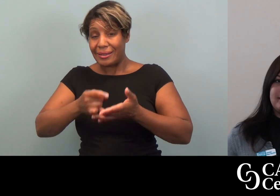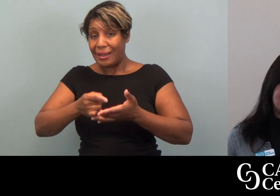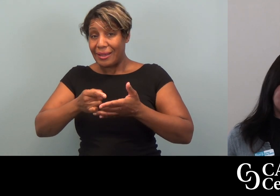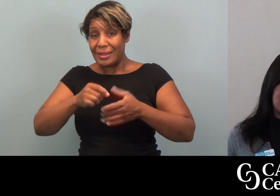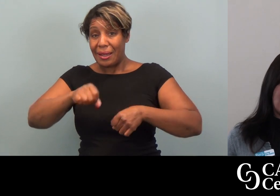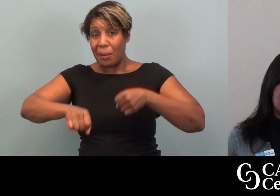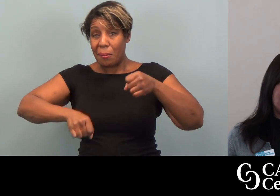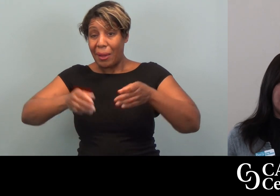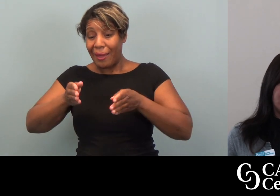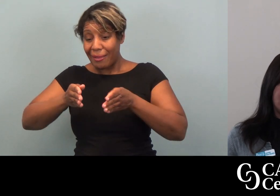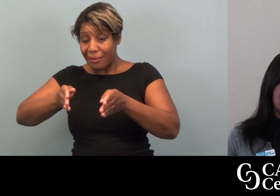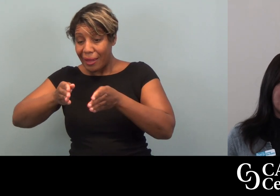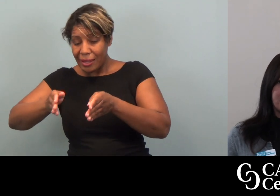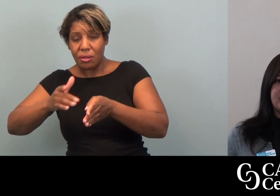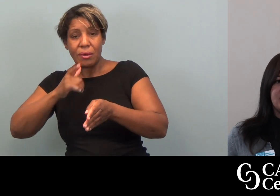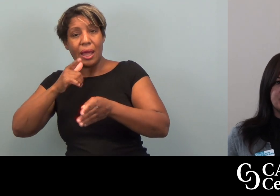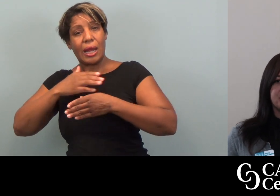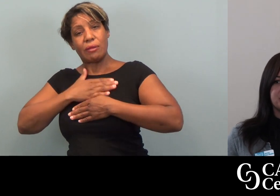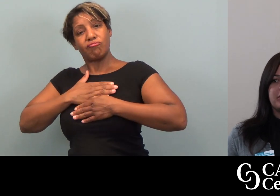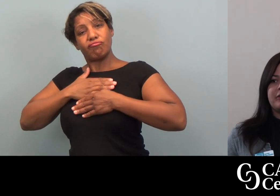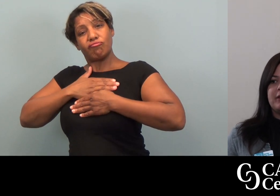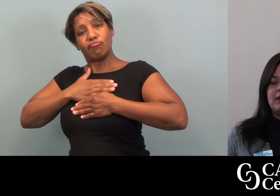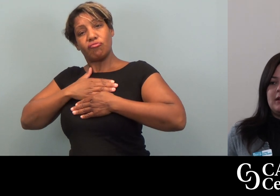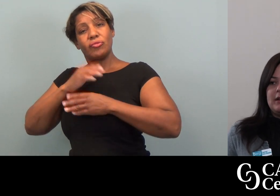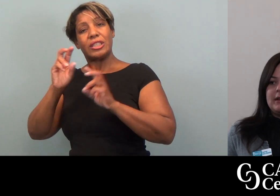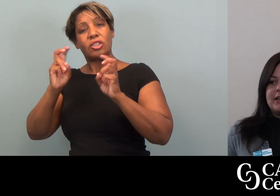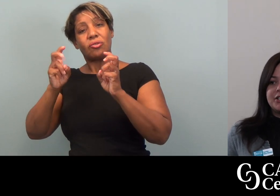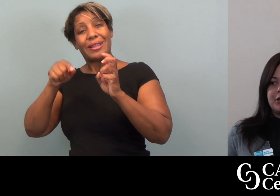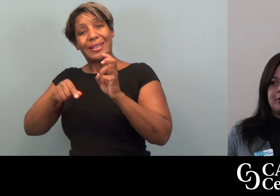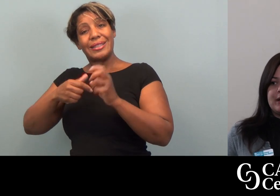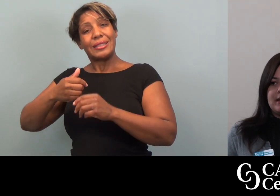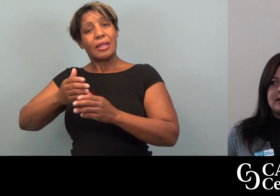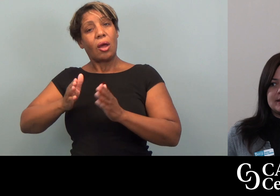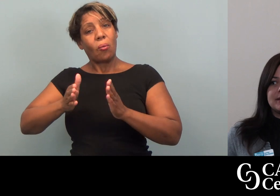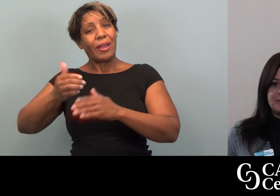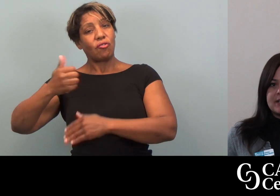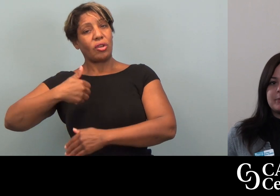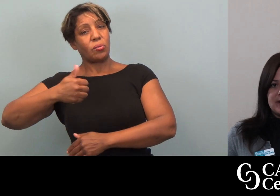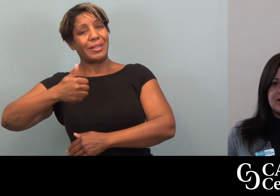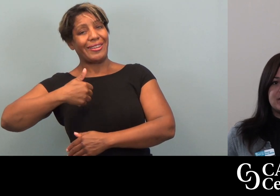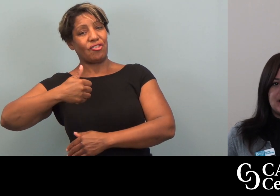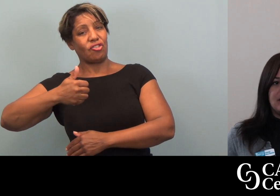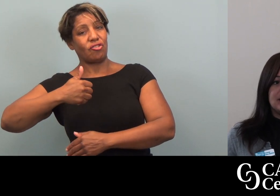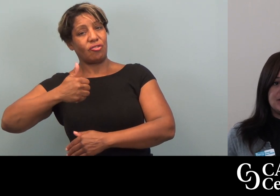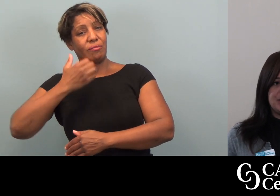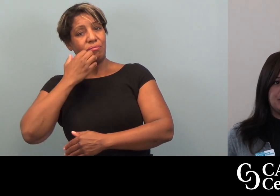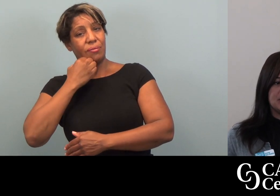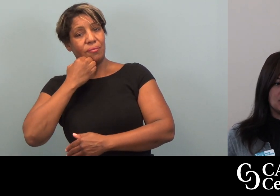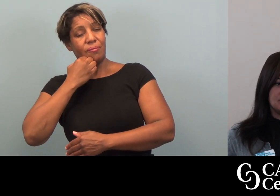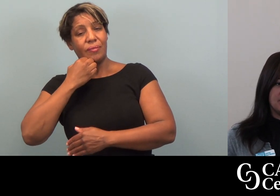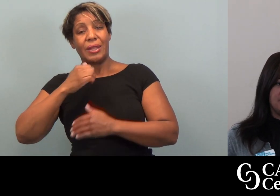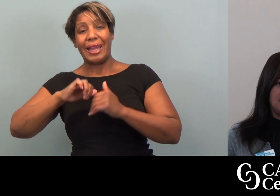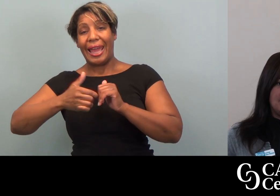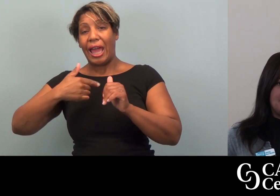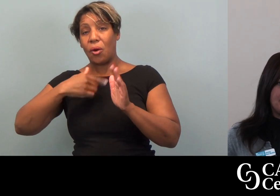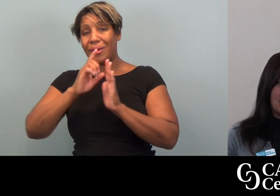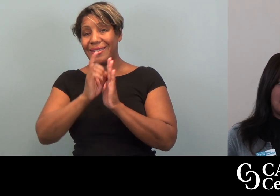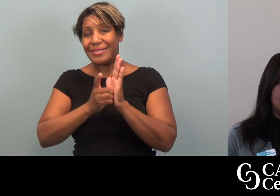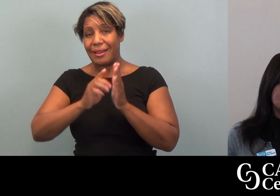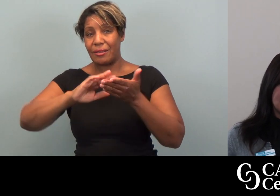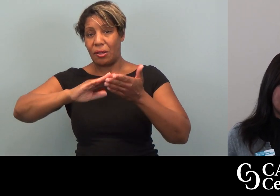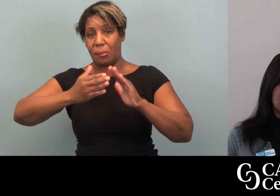bike lanes are not a recreational sort of issue. This is a transportation issue in terms of